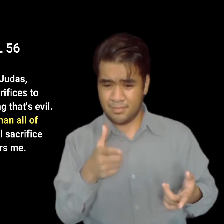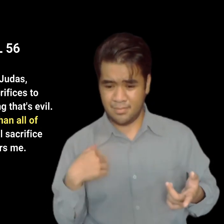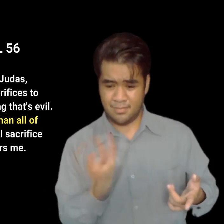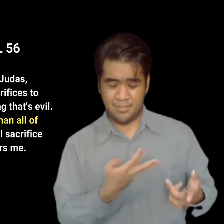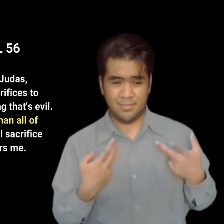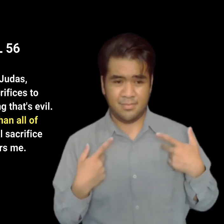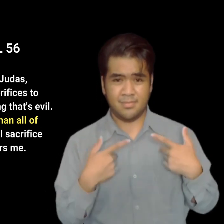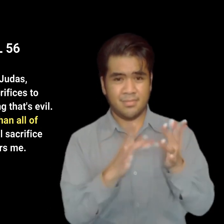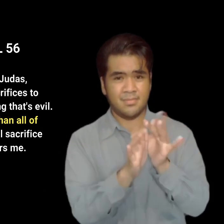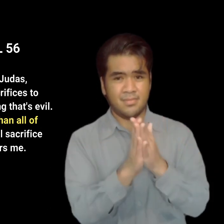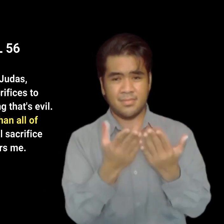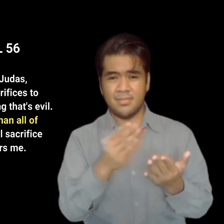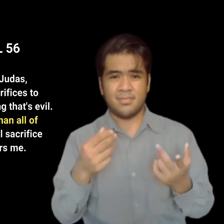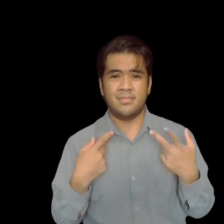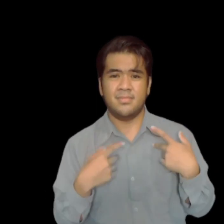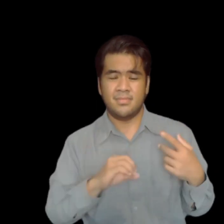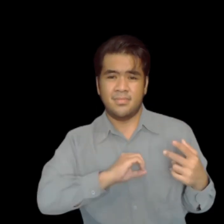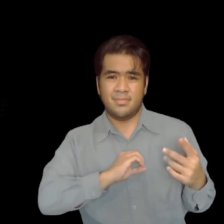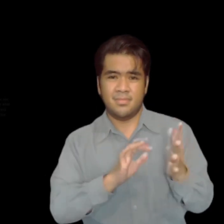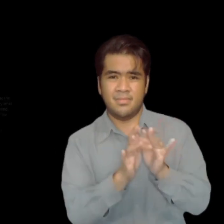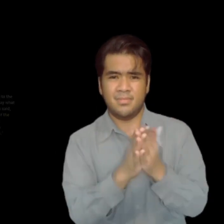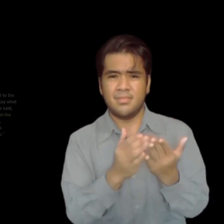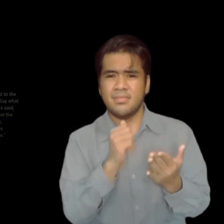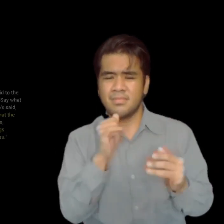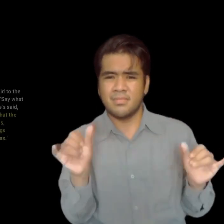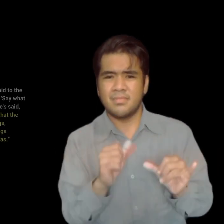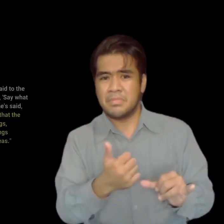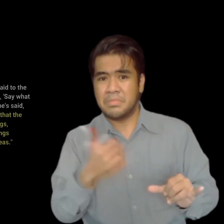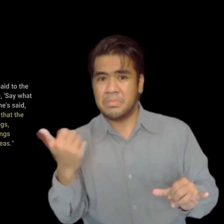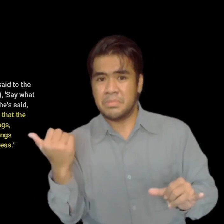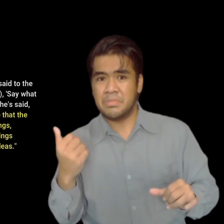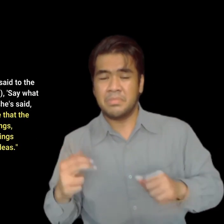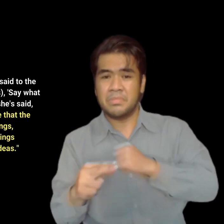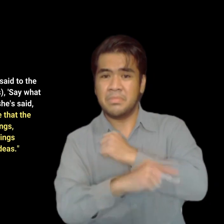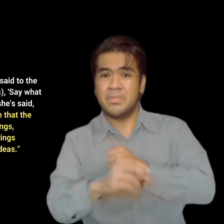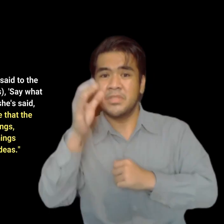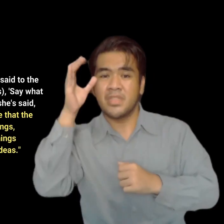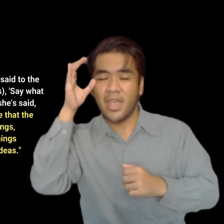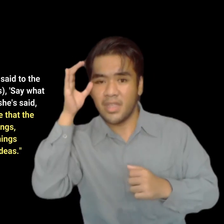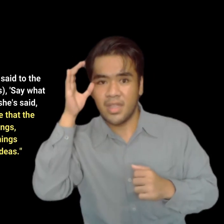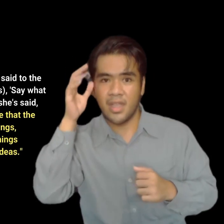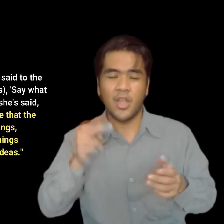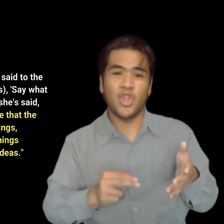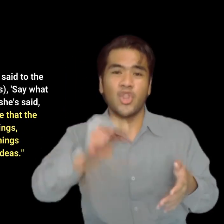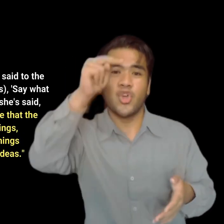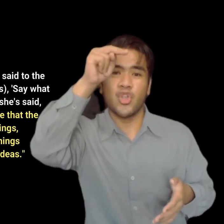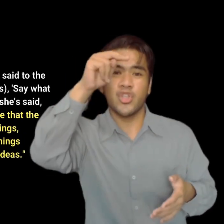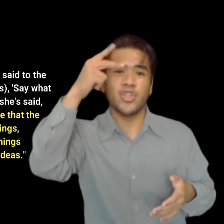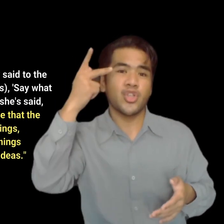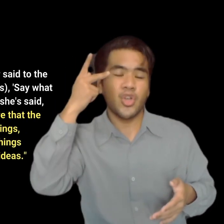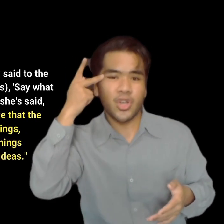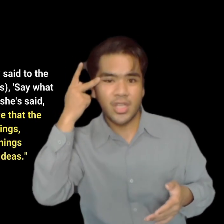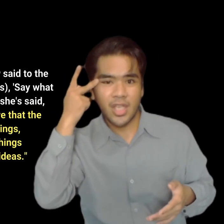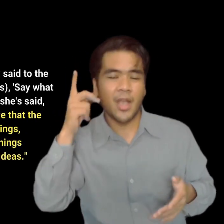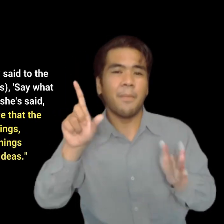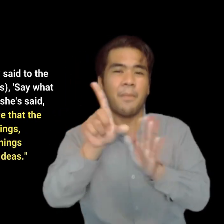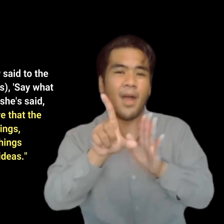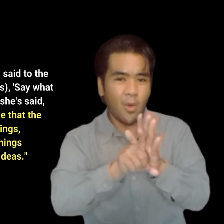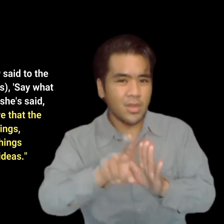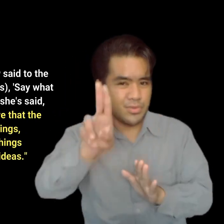by handing him over to death. And the Gospel of Mary Magdalene, which teaches the Gnostic notion that Jesus' teaching was the path to eternal